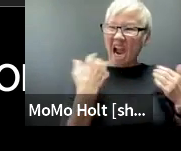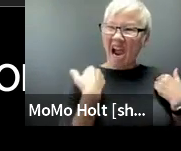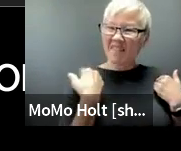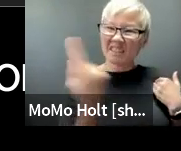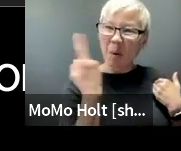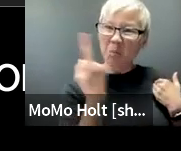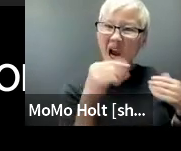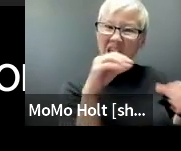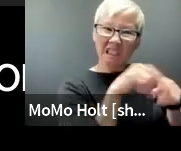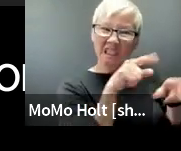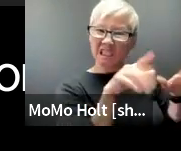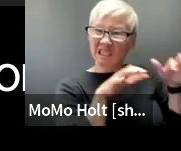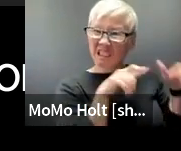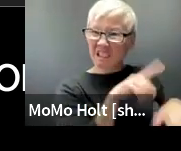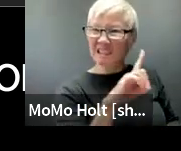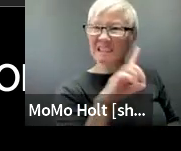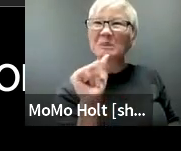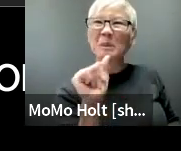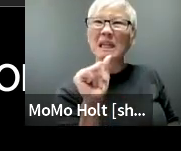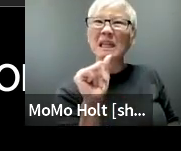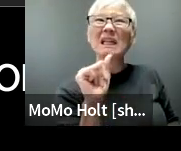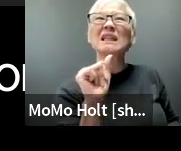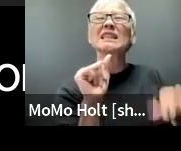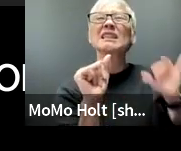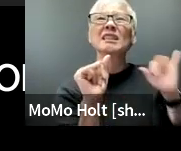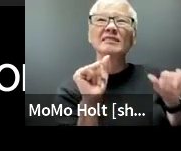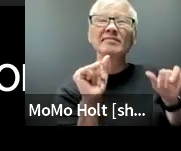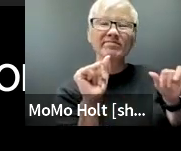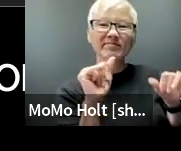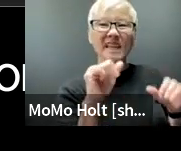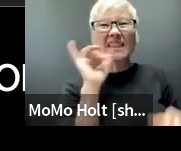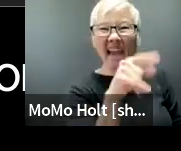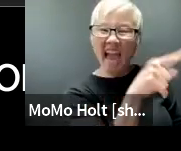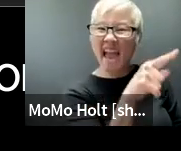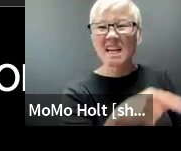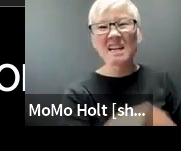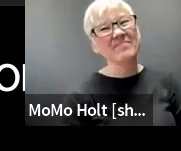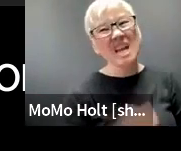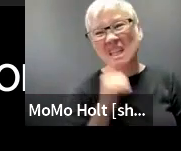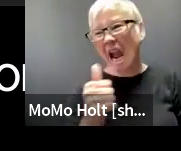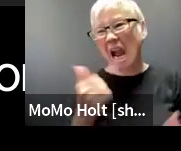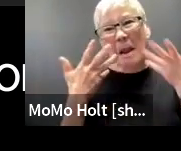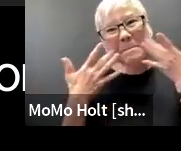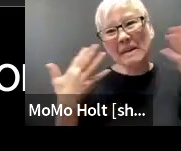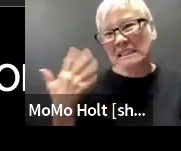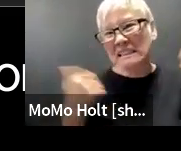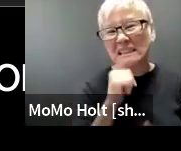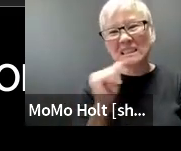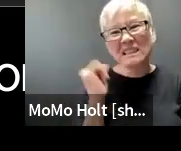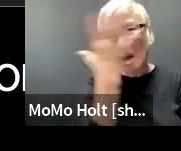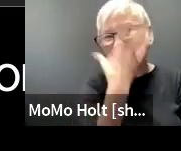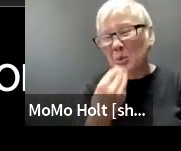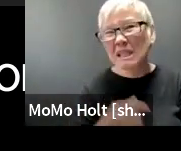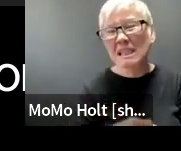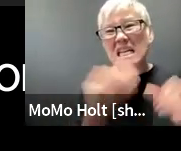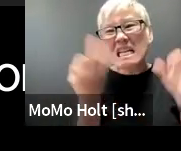obviously if they have to say oh there's someone here who's disabled ah well